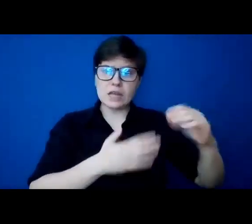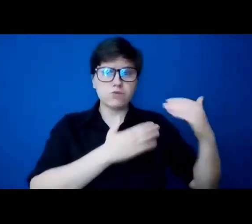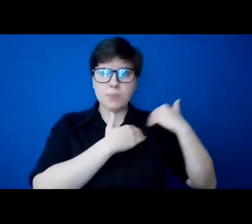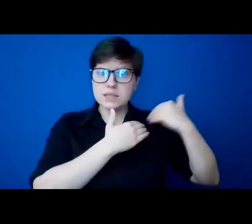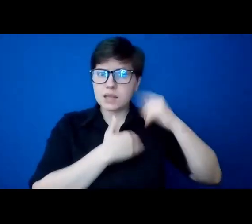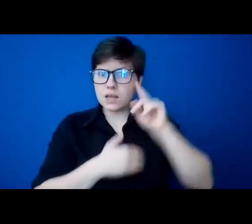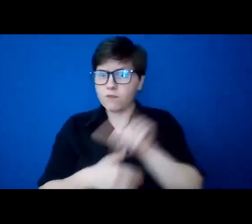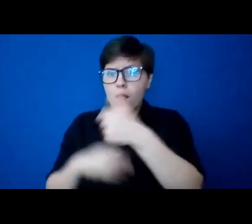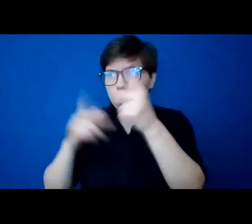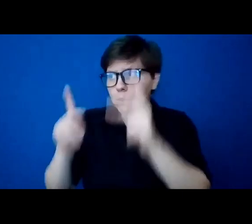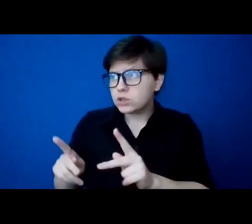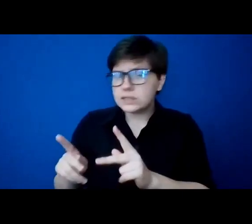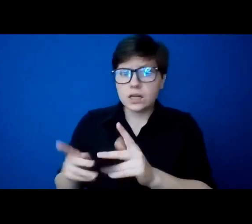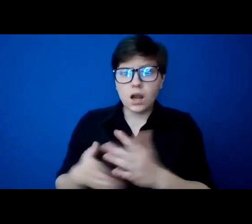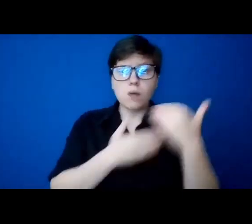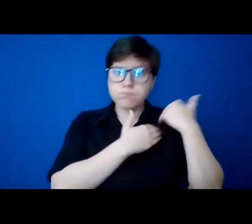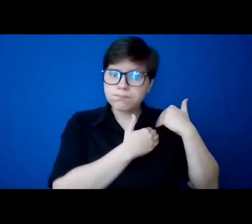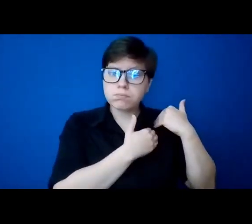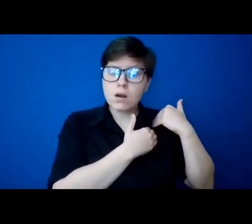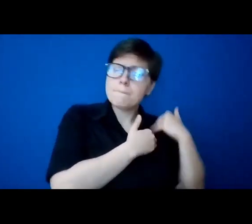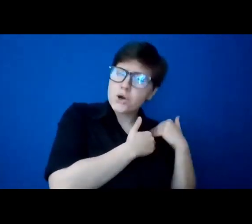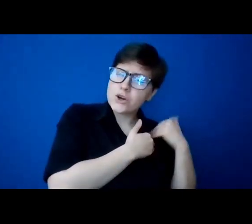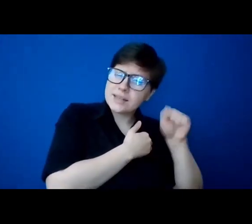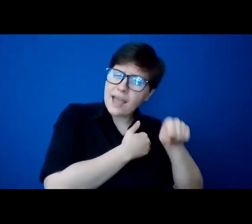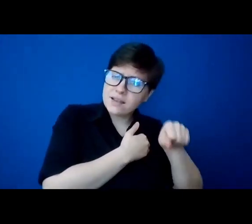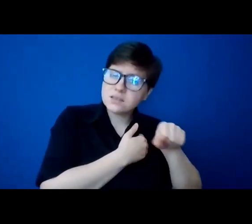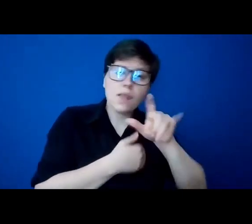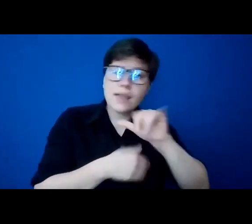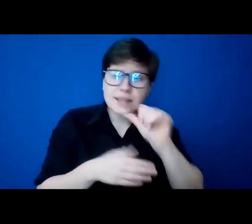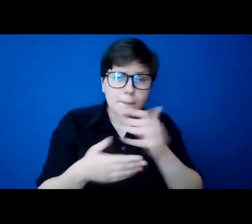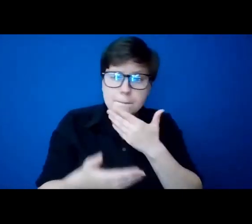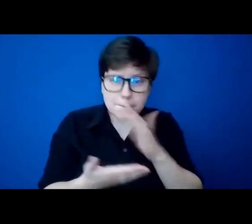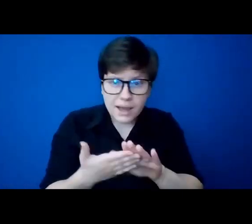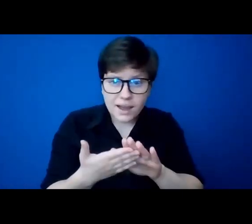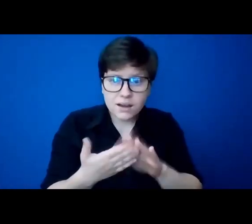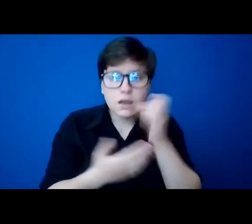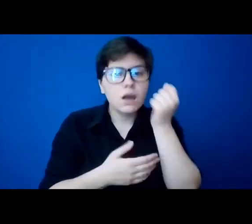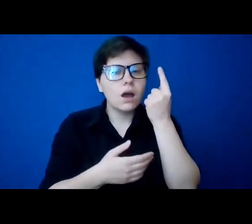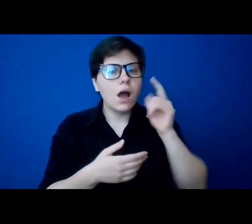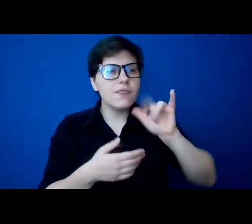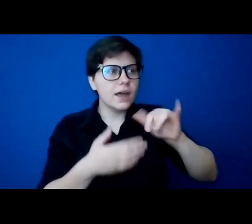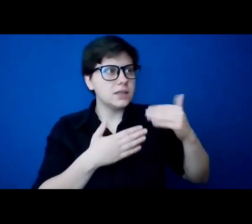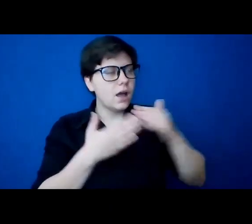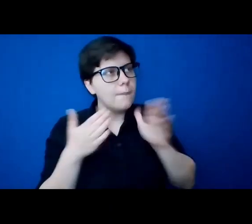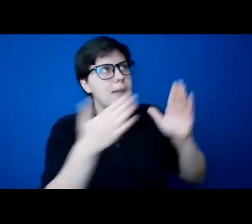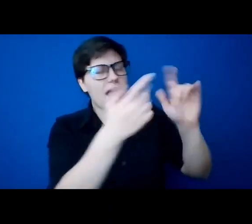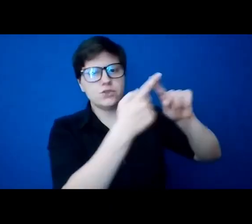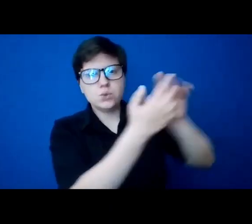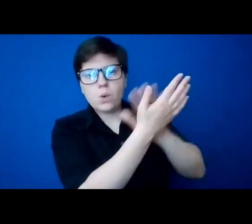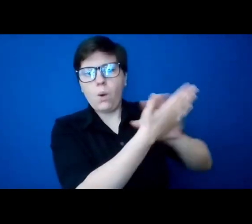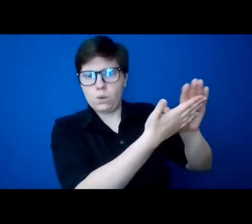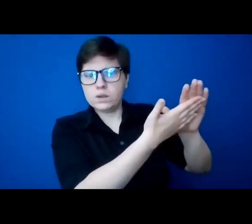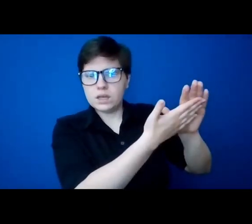another person. That's not a bad thing. But it's a path to holiness for us and for the